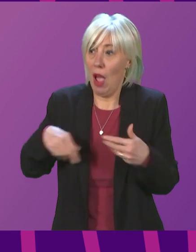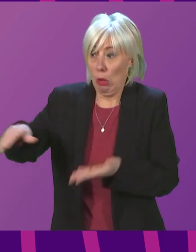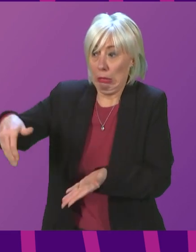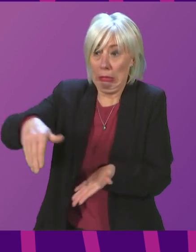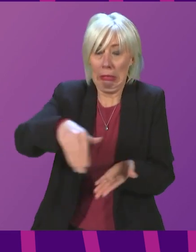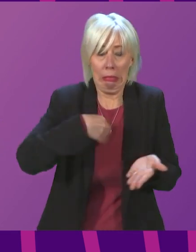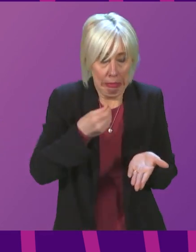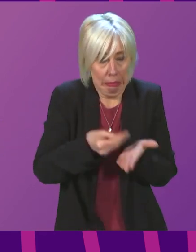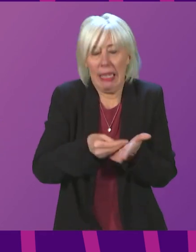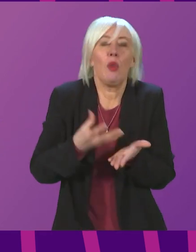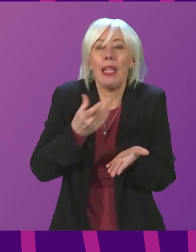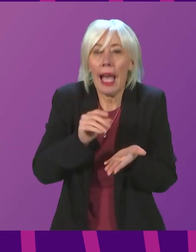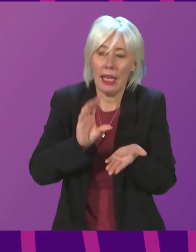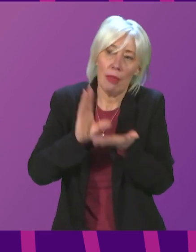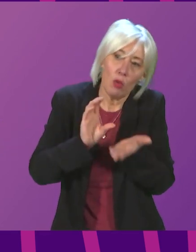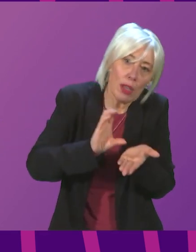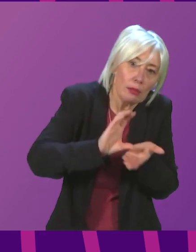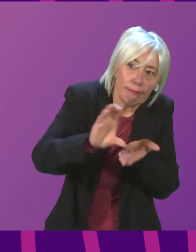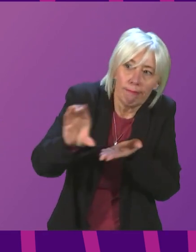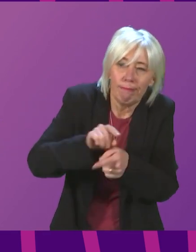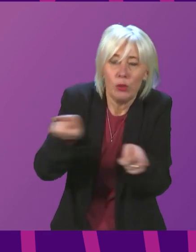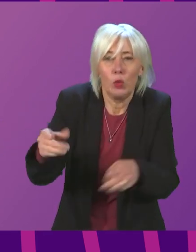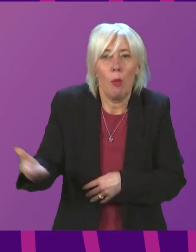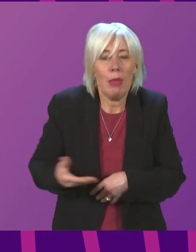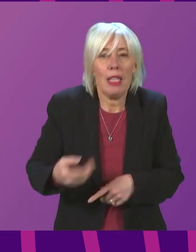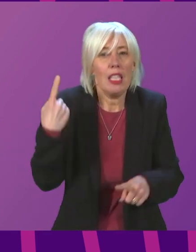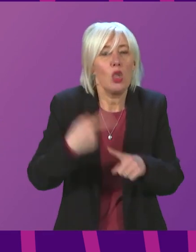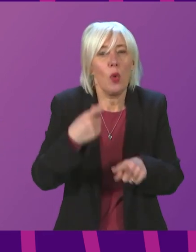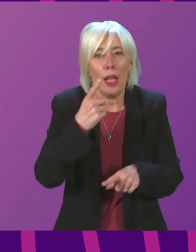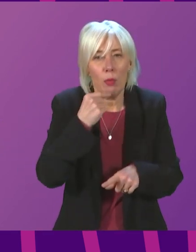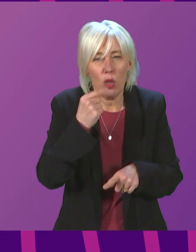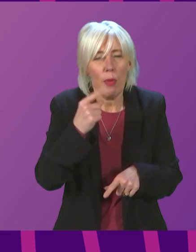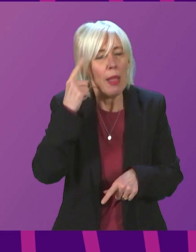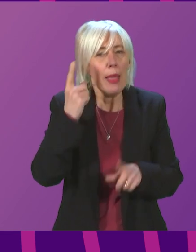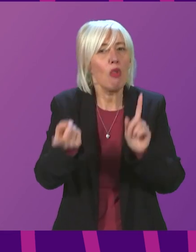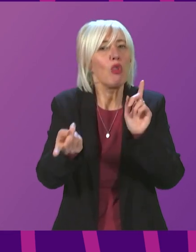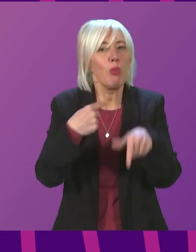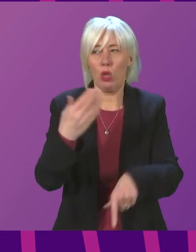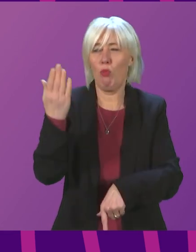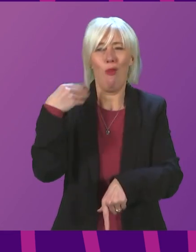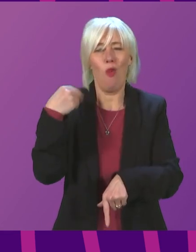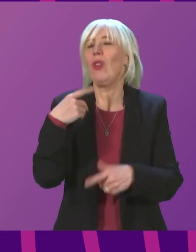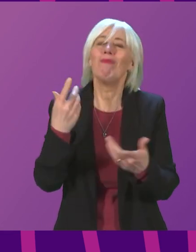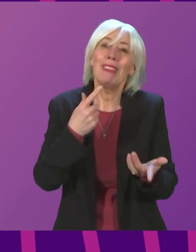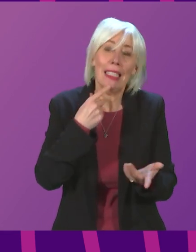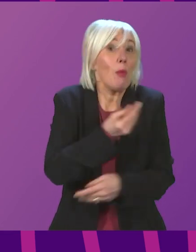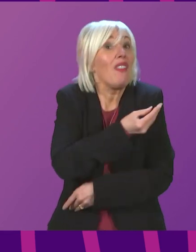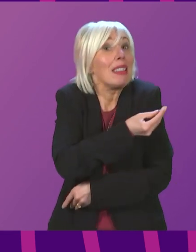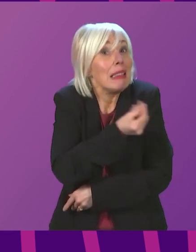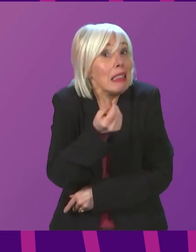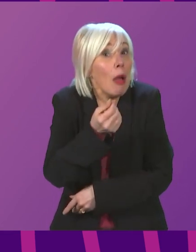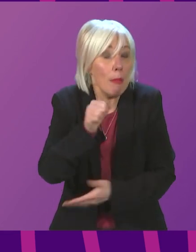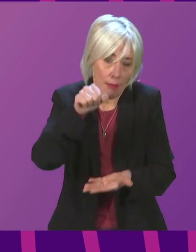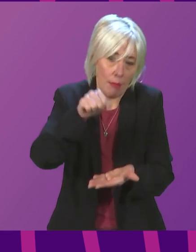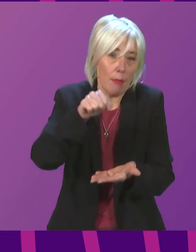and get this money to businesses as quickly as possible. As I said, in relation to a previous answer, there are some funds that we